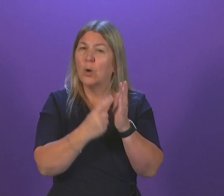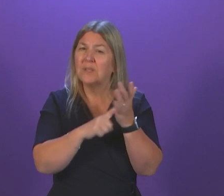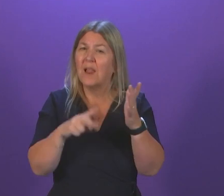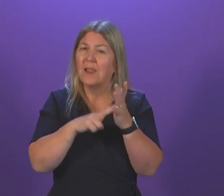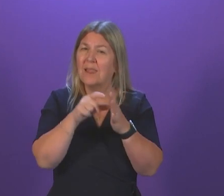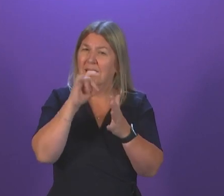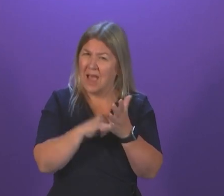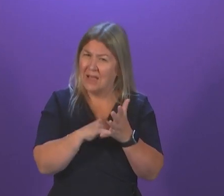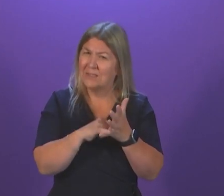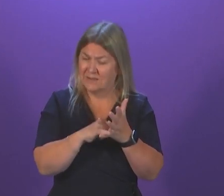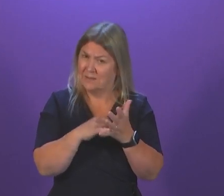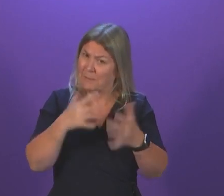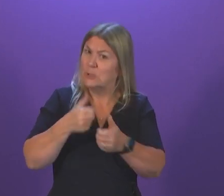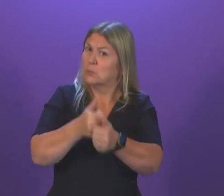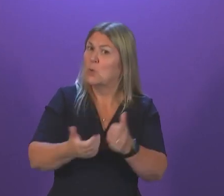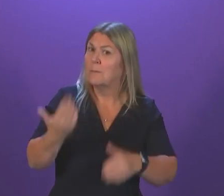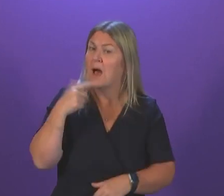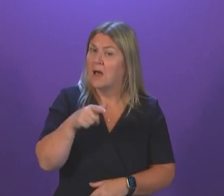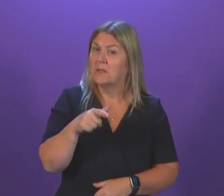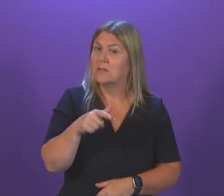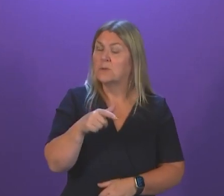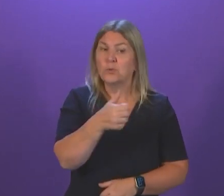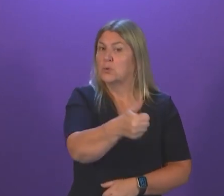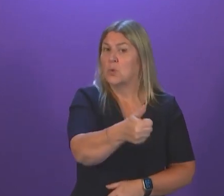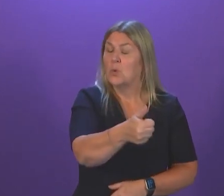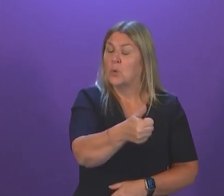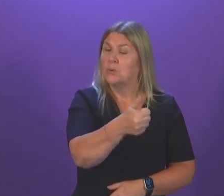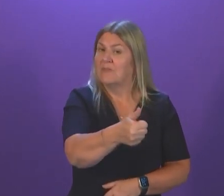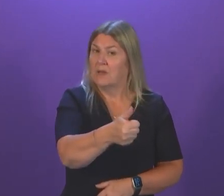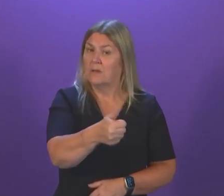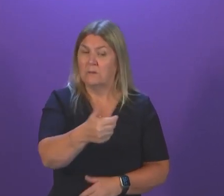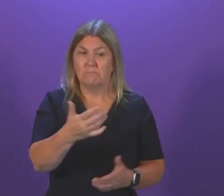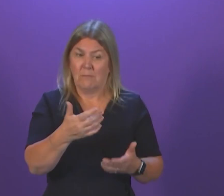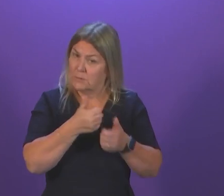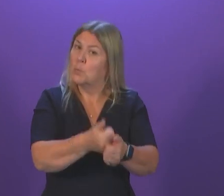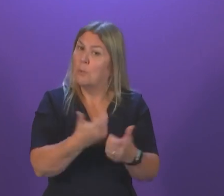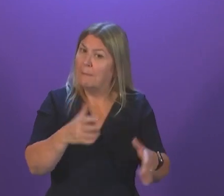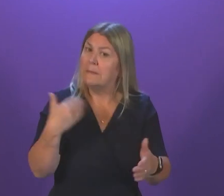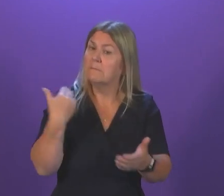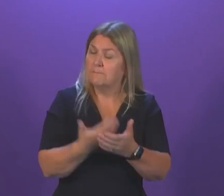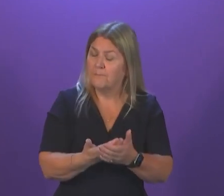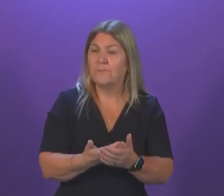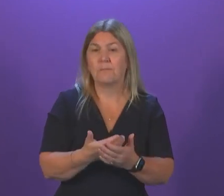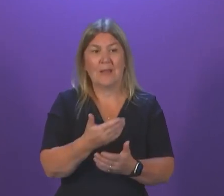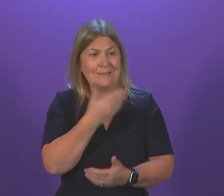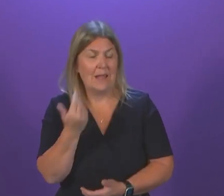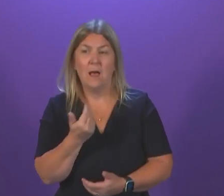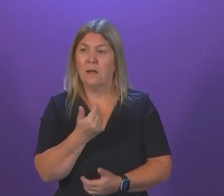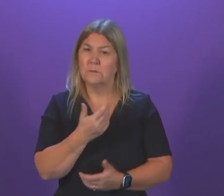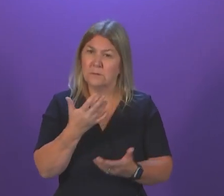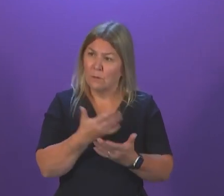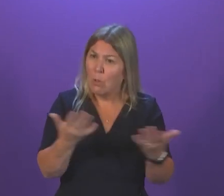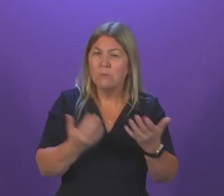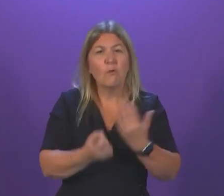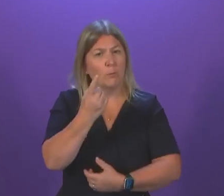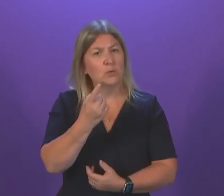question there. Nothing could be further from the truth. I also think it's important that we take all opportunities particularly in these circumstances